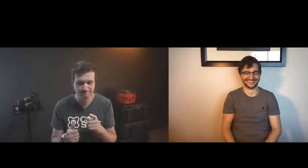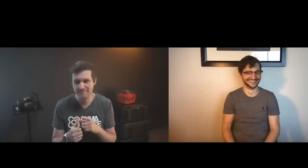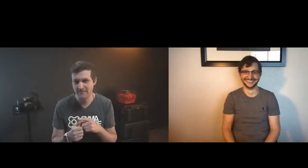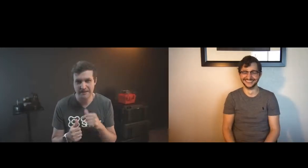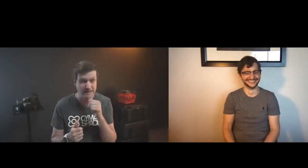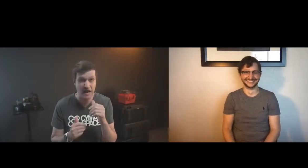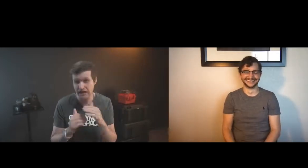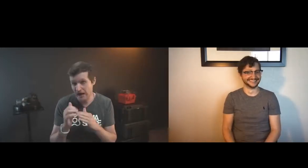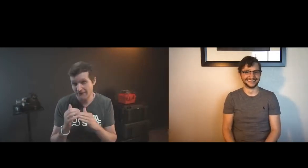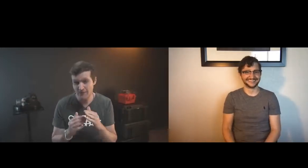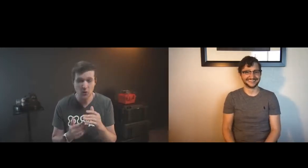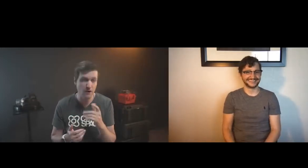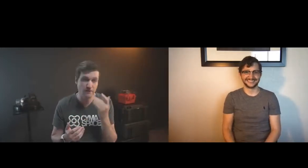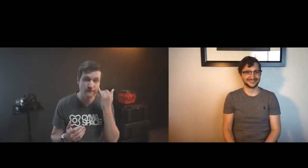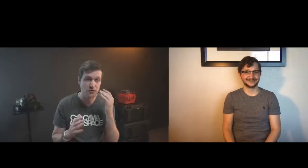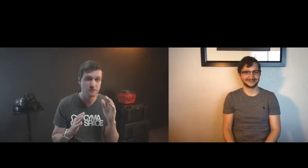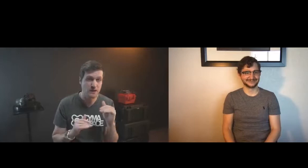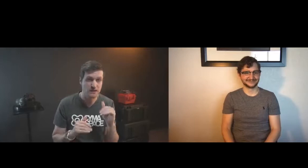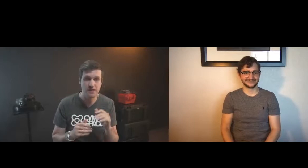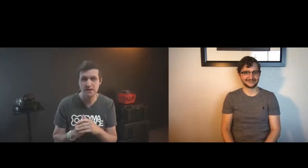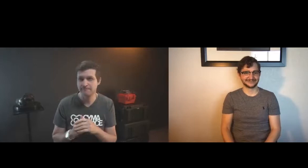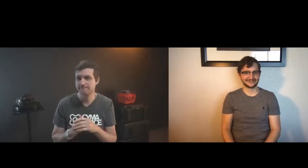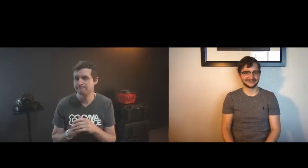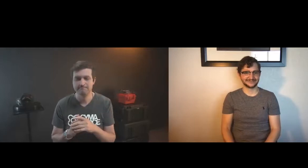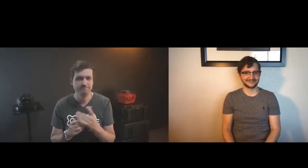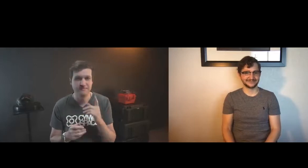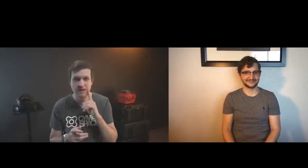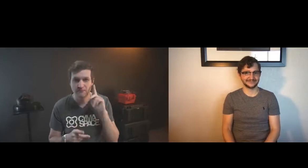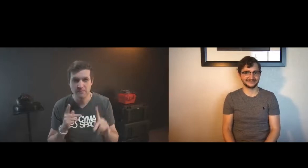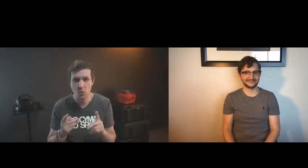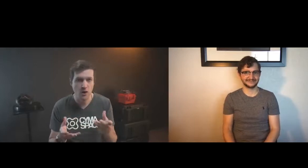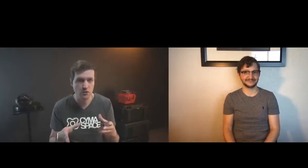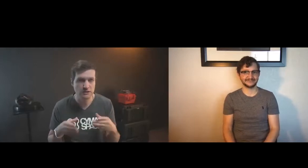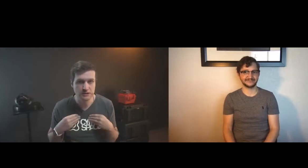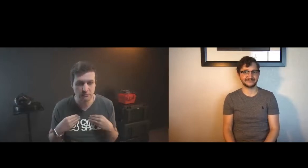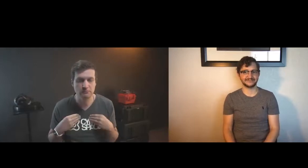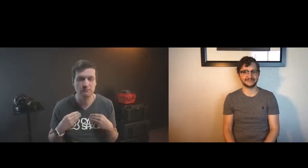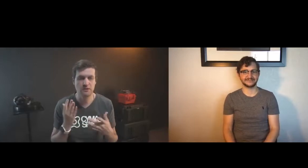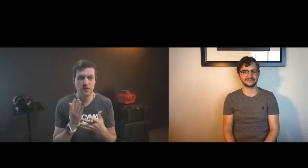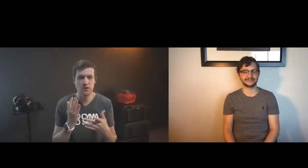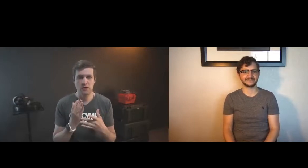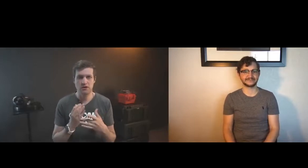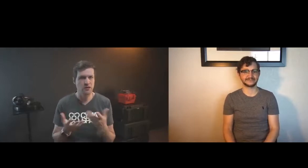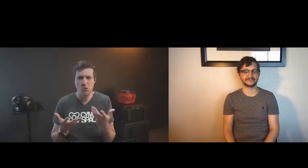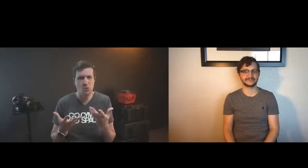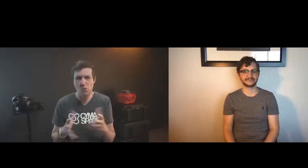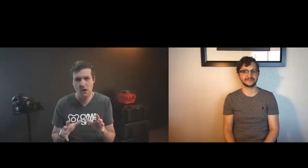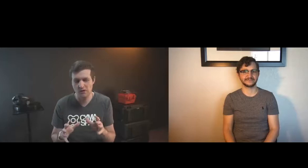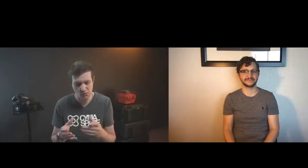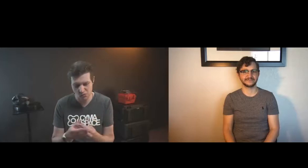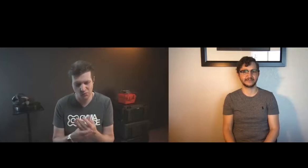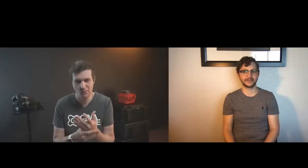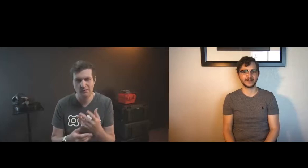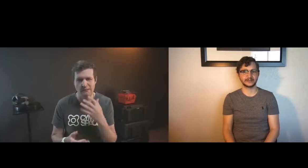first of all they're not comfortable you expect deaf people wanting to